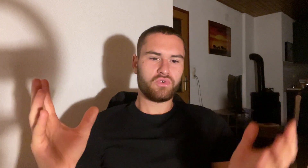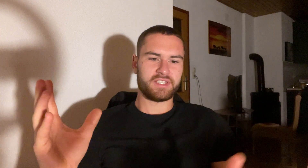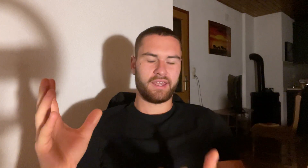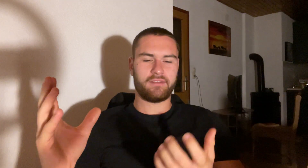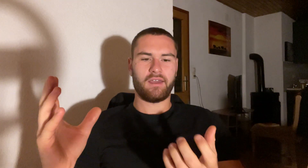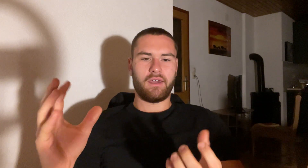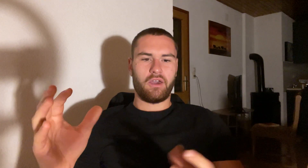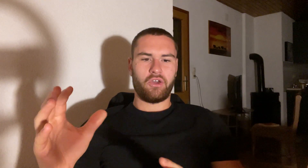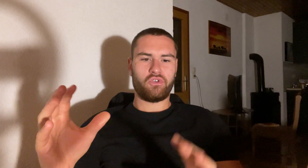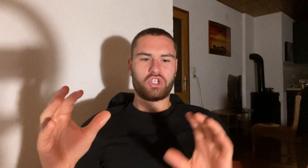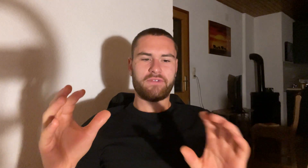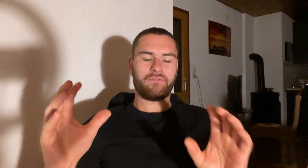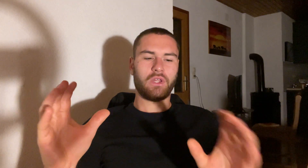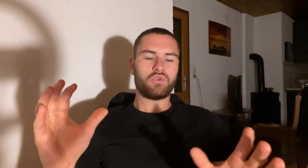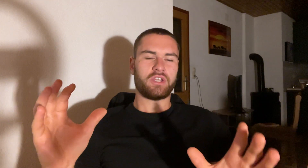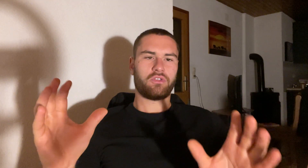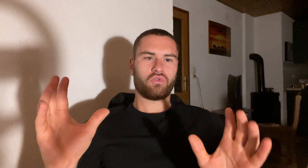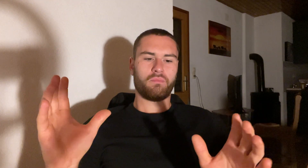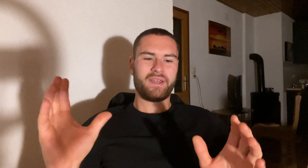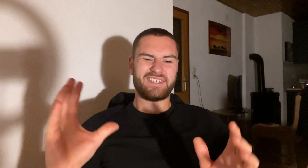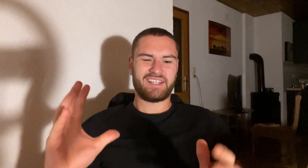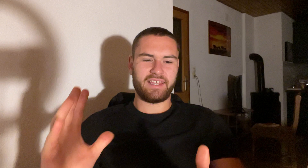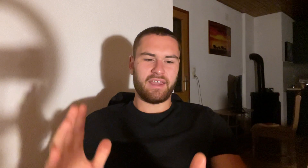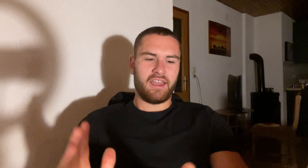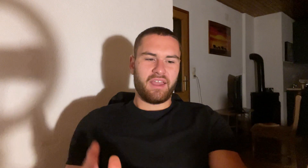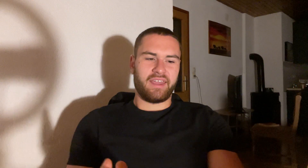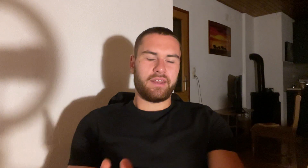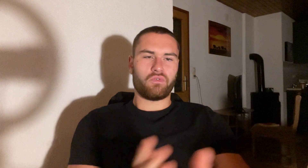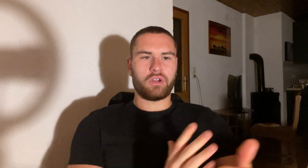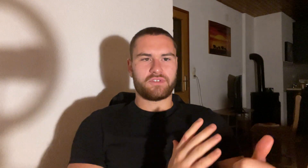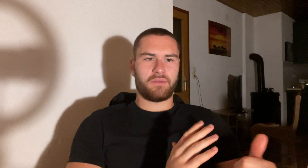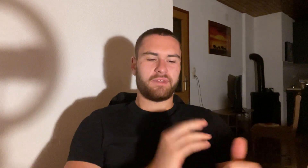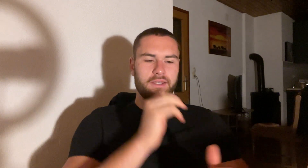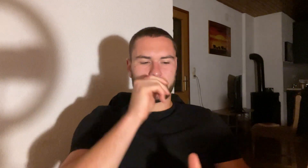state and you achieve flow state through basically getting rid of some things.